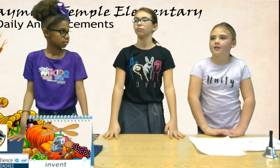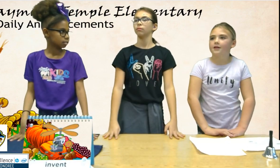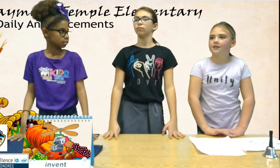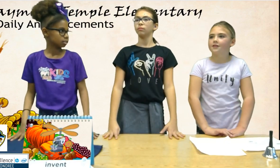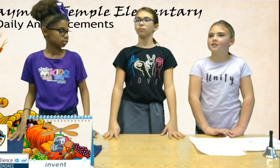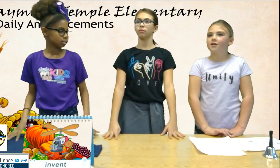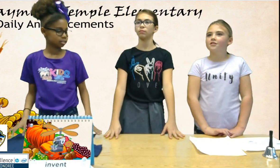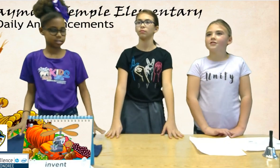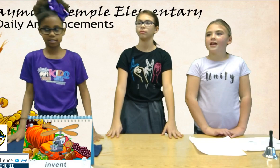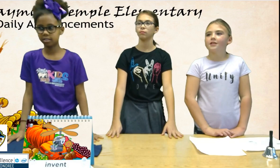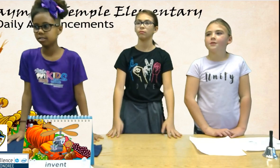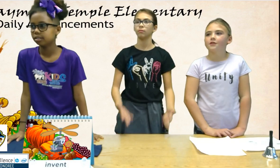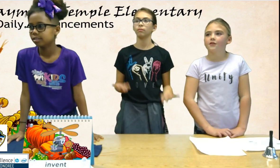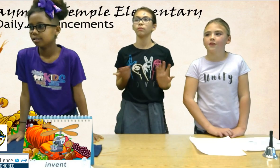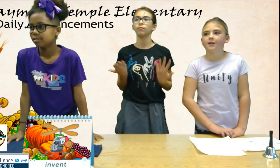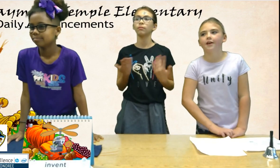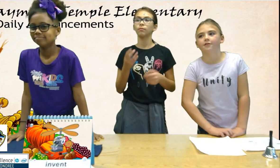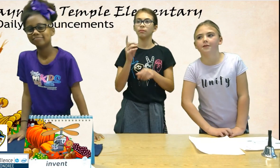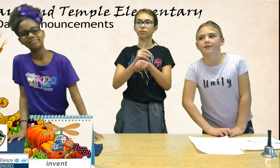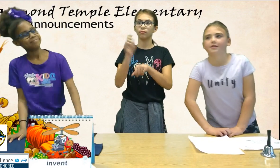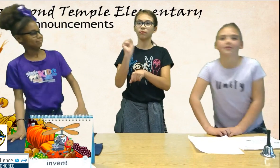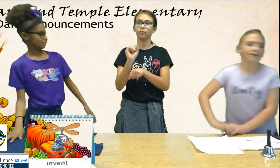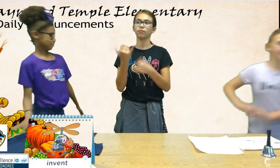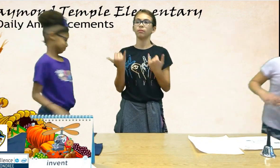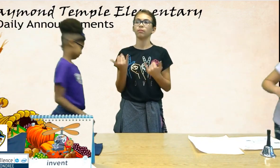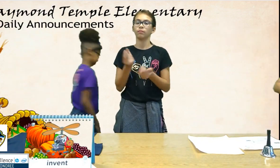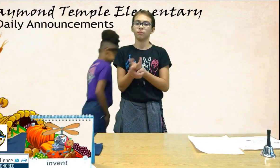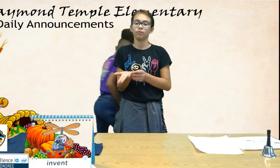Now, you stop yourselves with a few announcements.